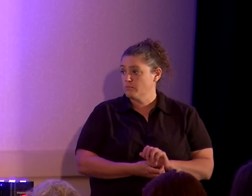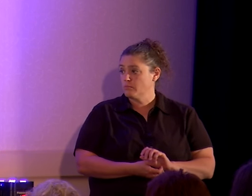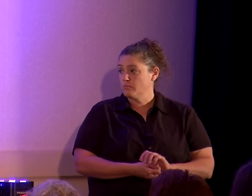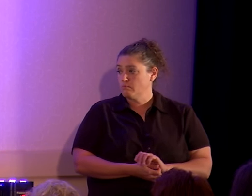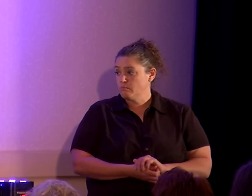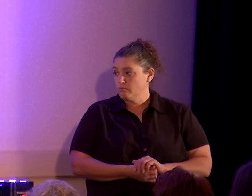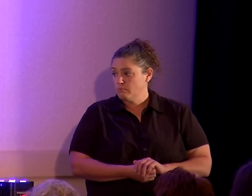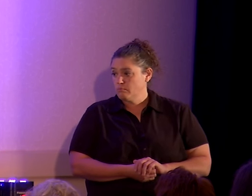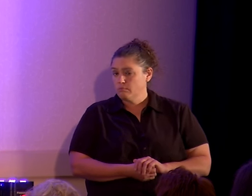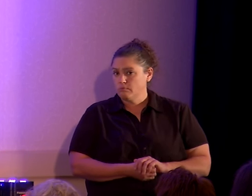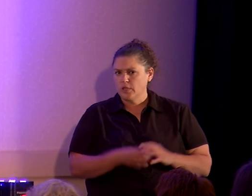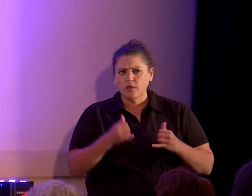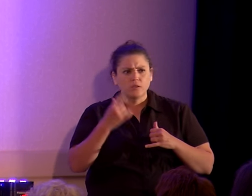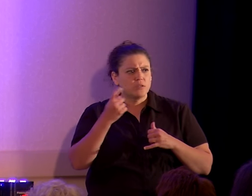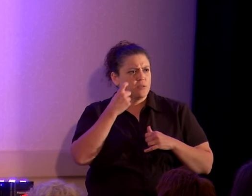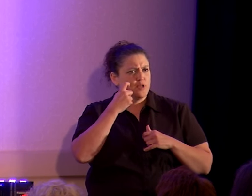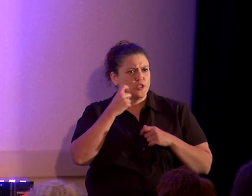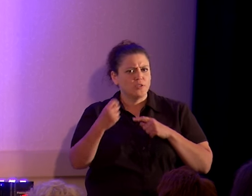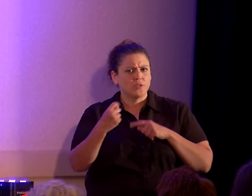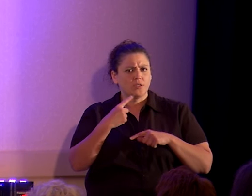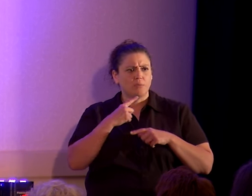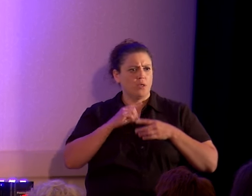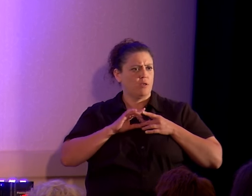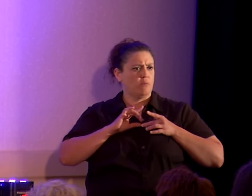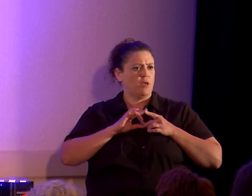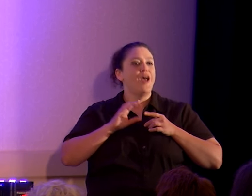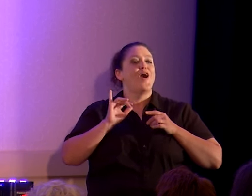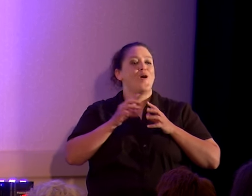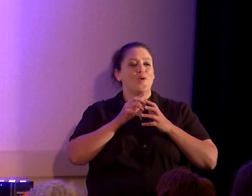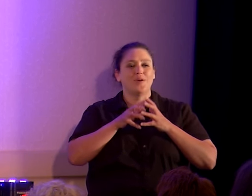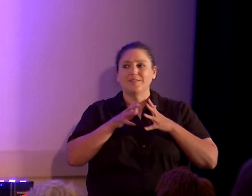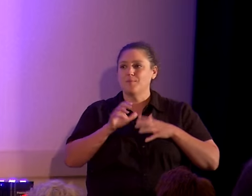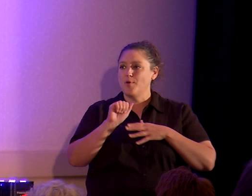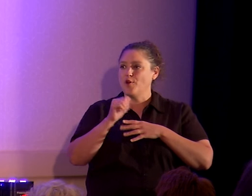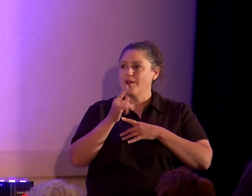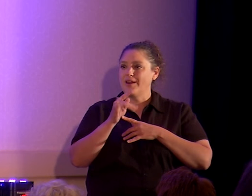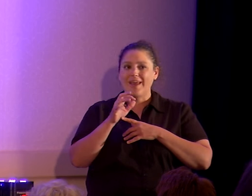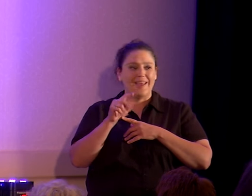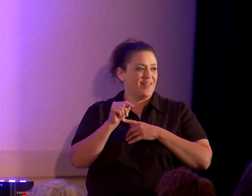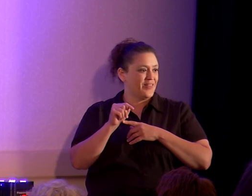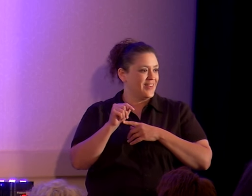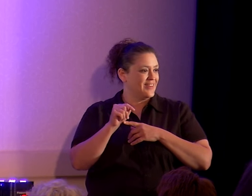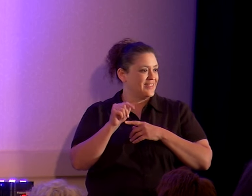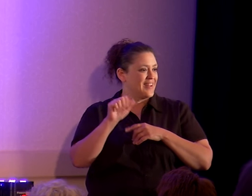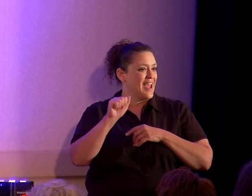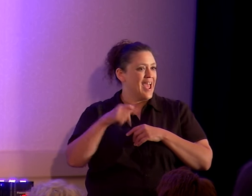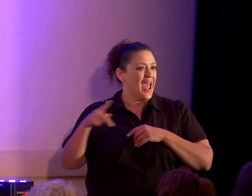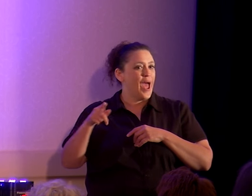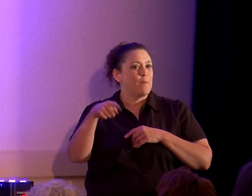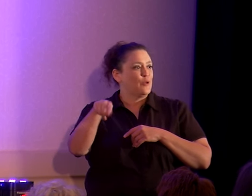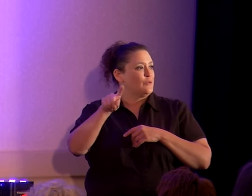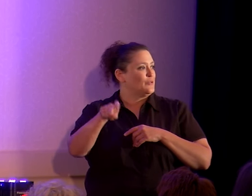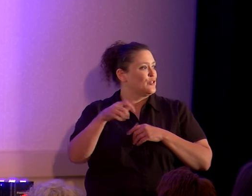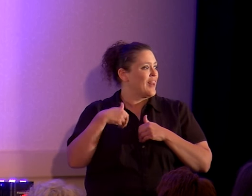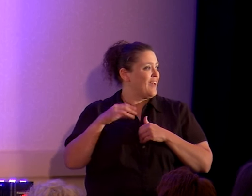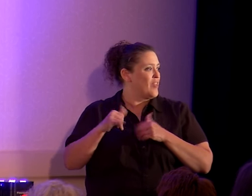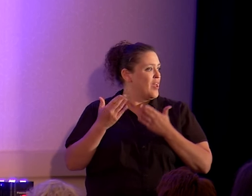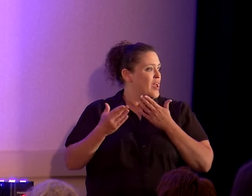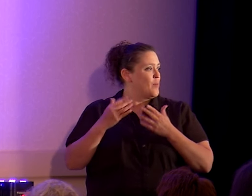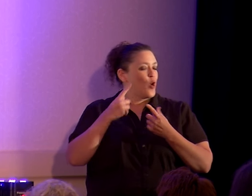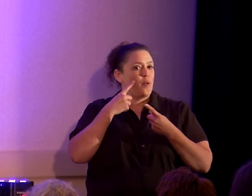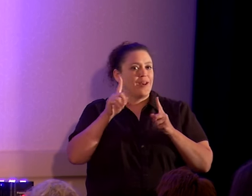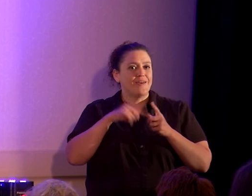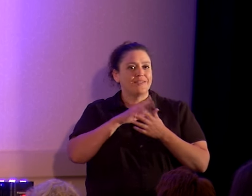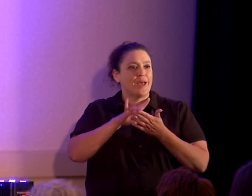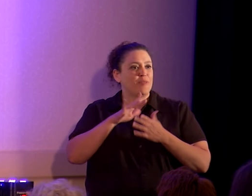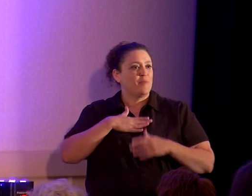Now, somebody just sent me a message. It's the American Atheist app, which you should probably have. Probably announcing that I'm in the middle of my